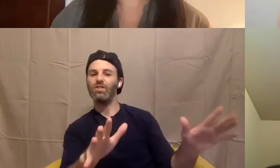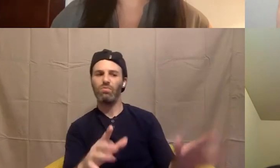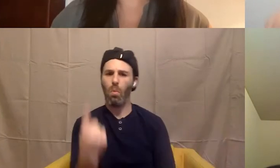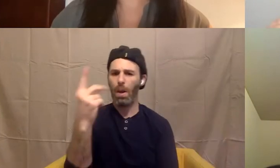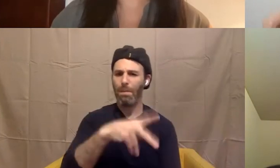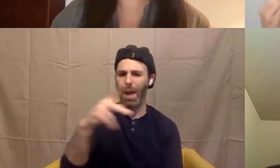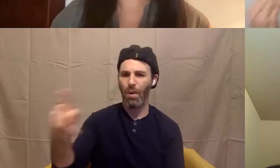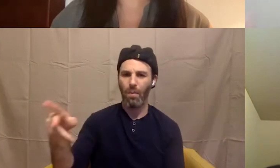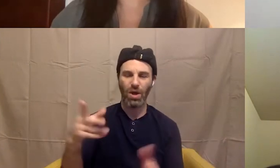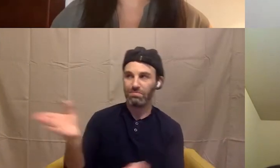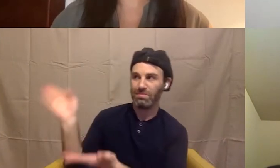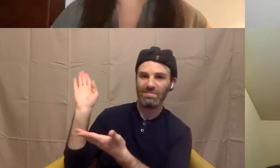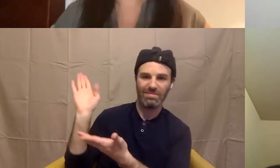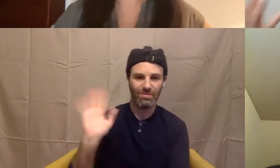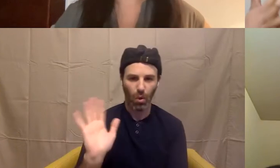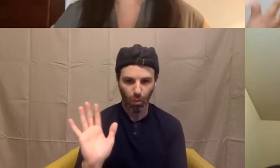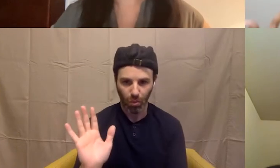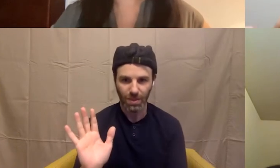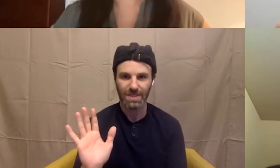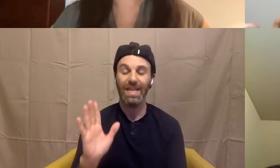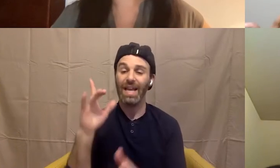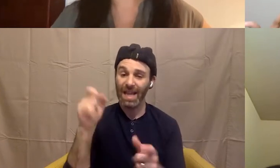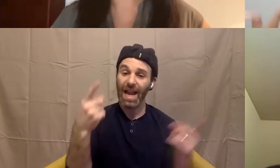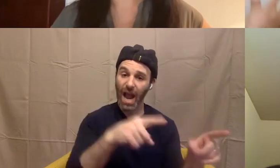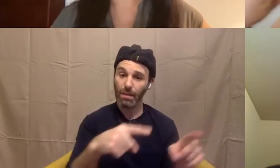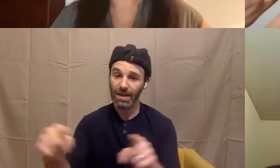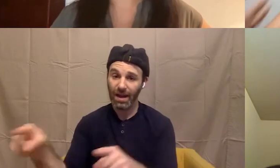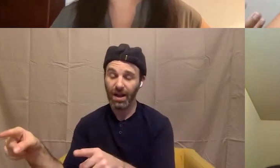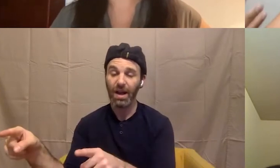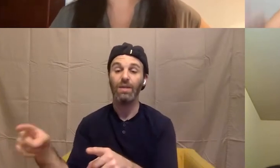It's one